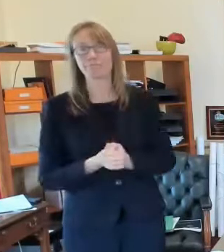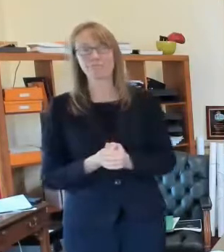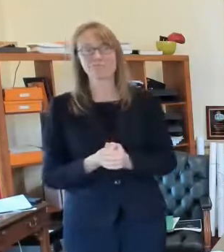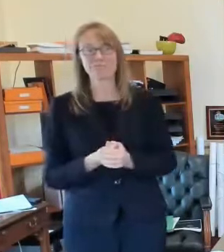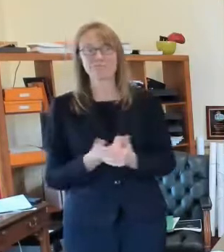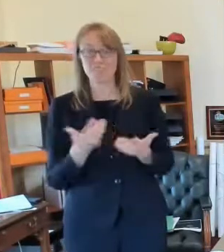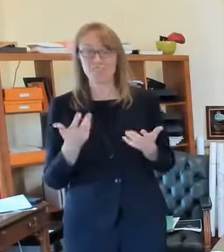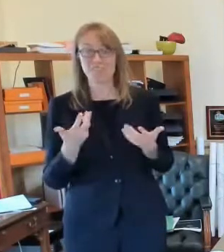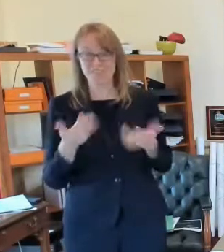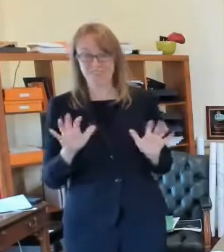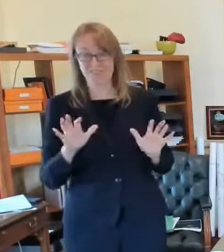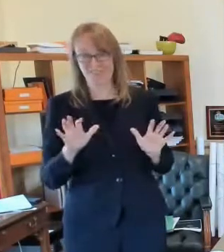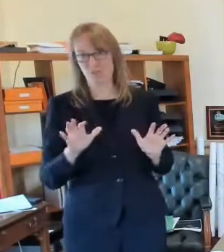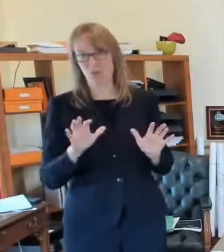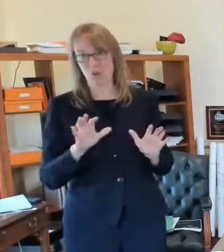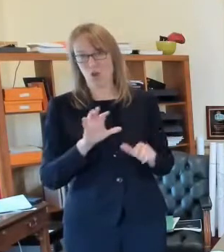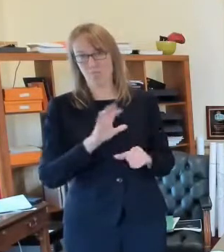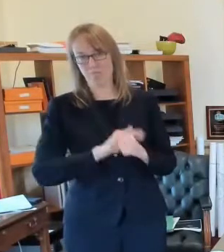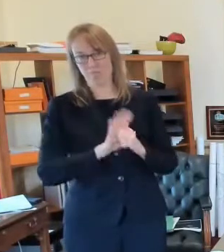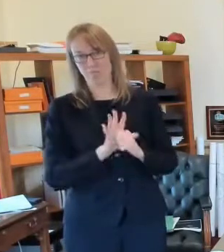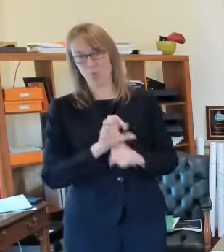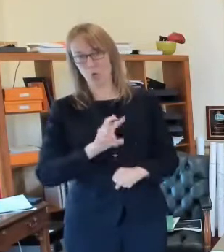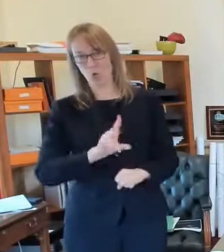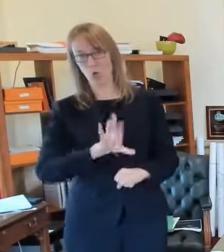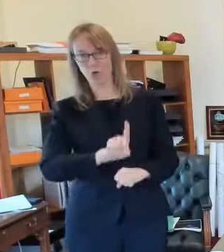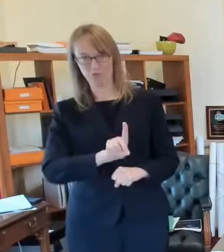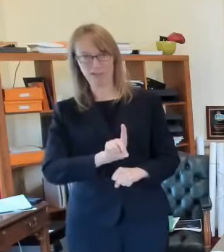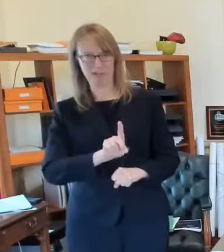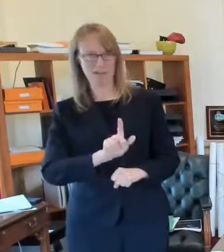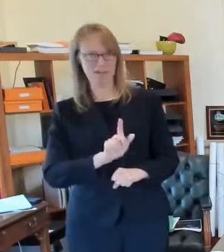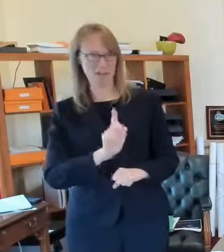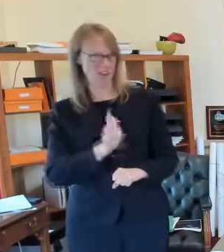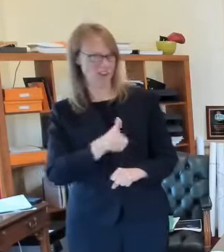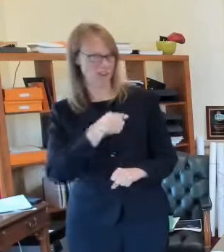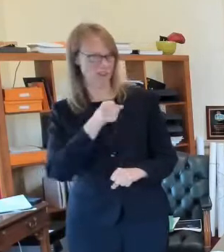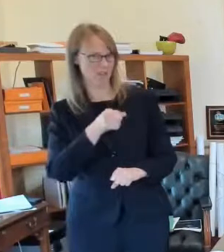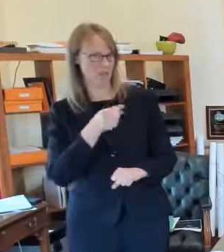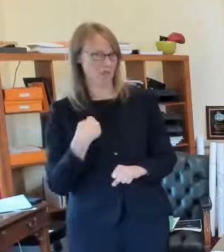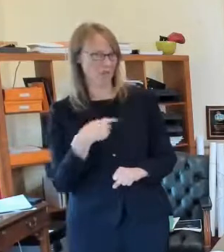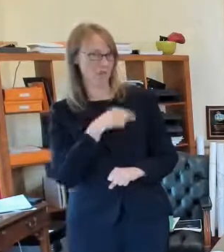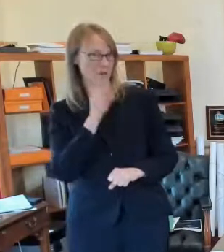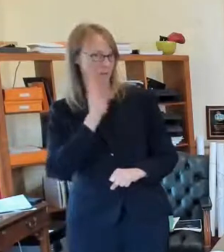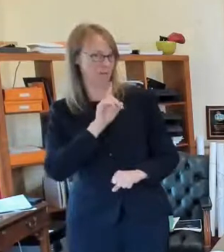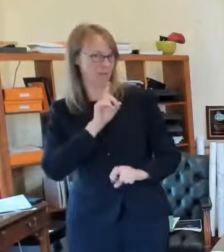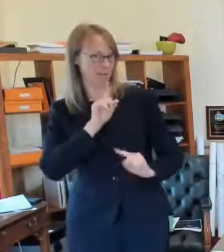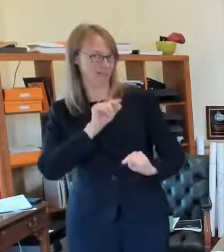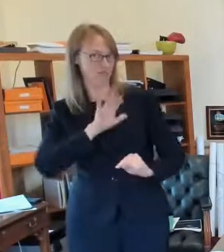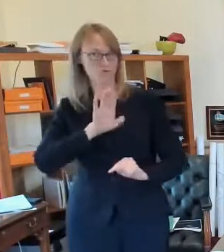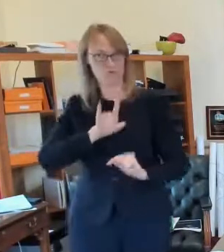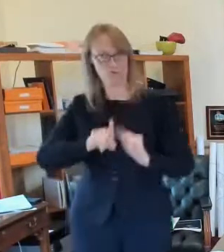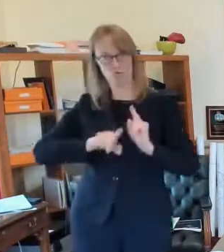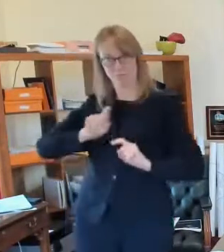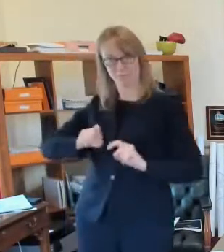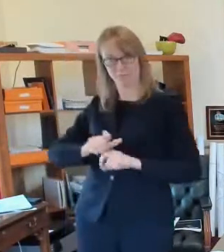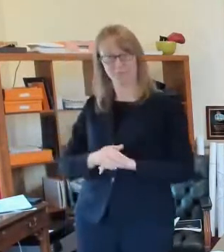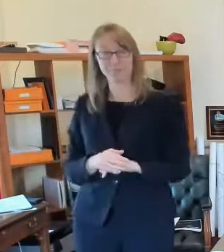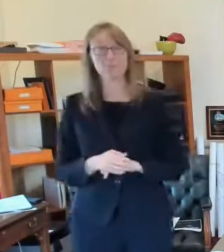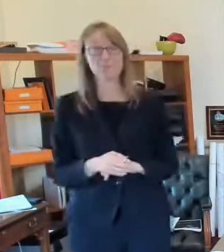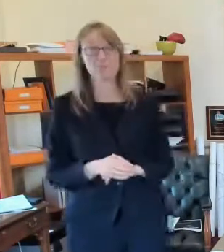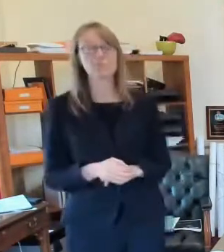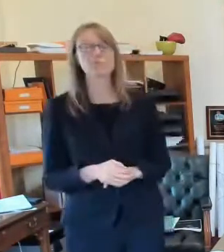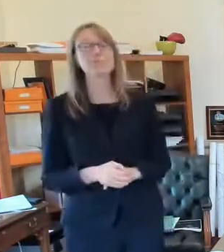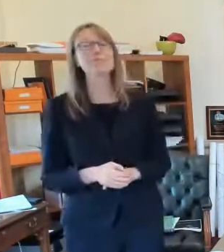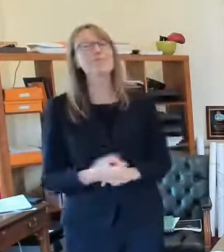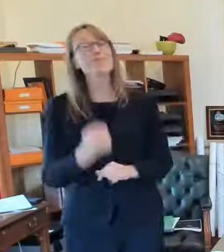questions about covid um at that point in time a couple of things i told you we just had the board of estimate and apportionment meeting